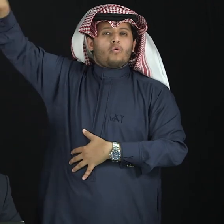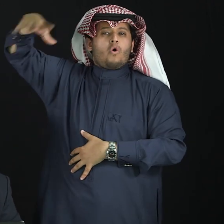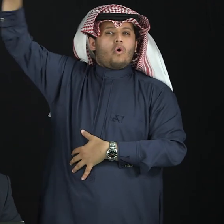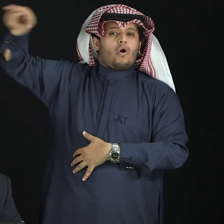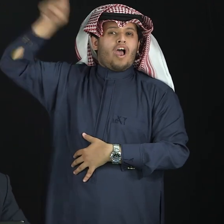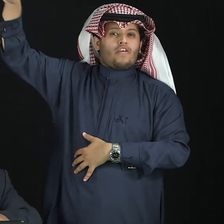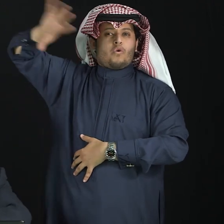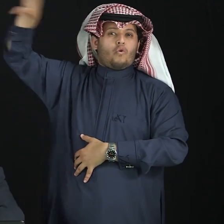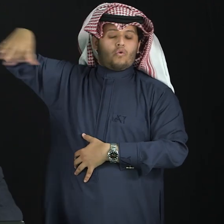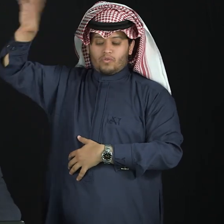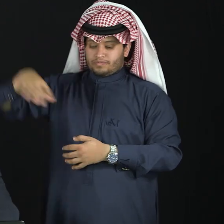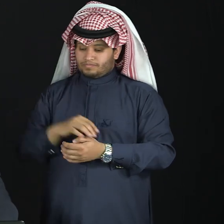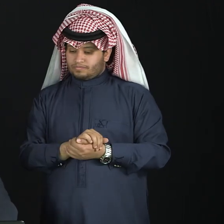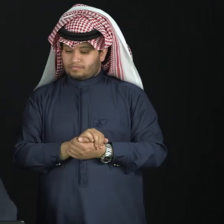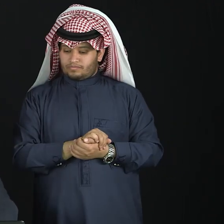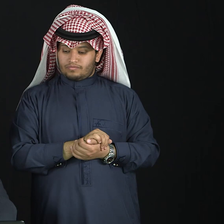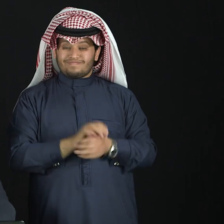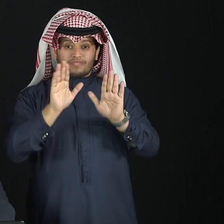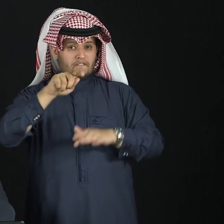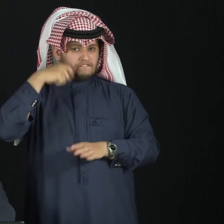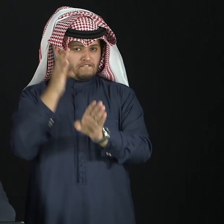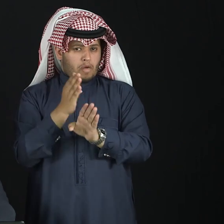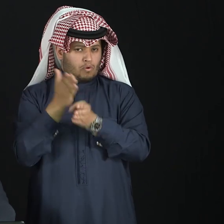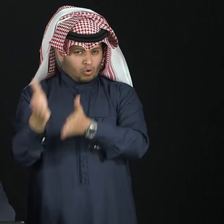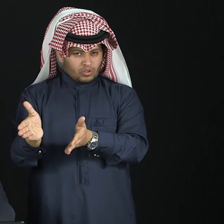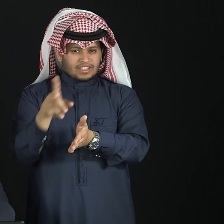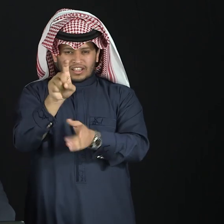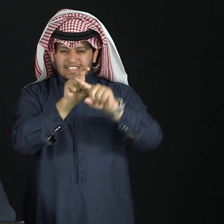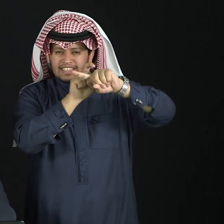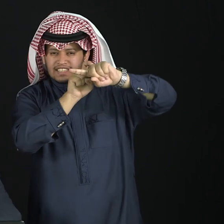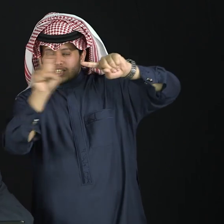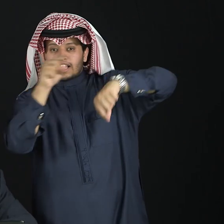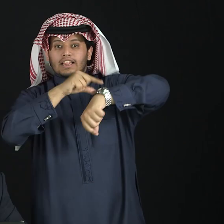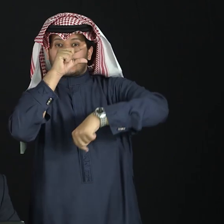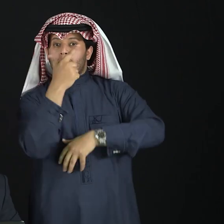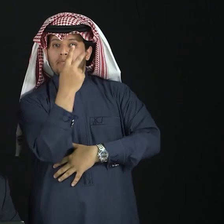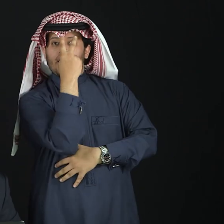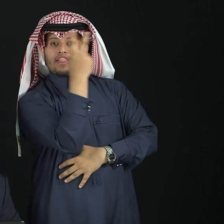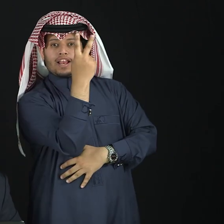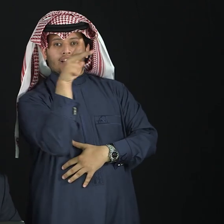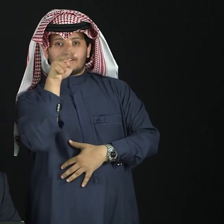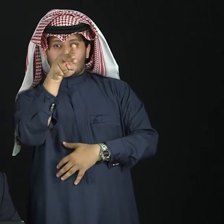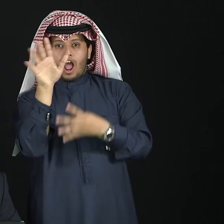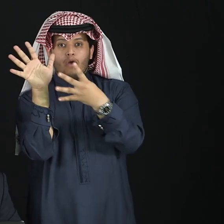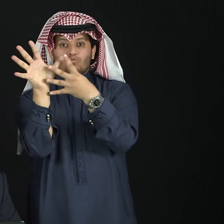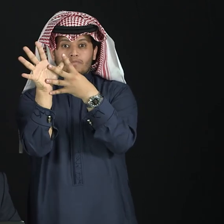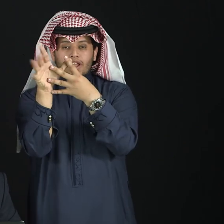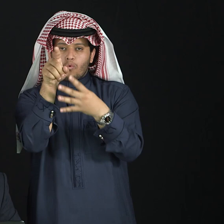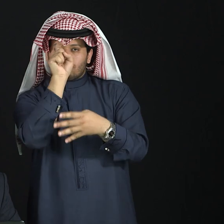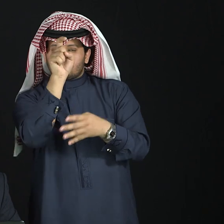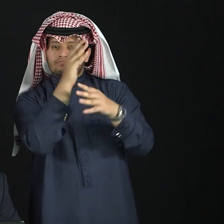Of course, these pronouns in the ASL language are also available with the link